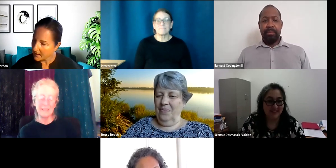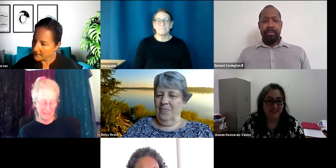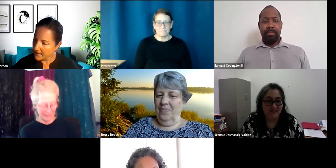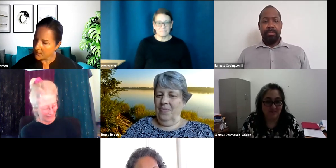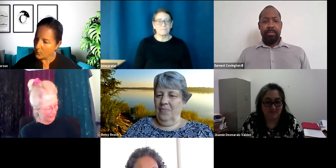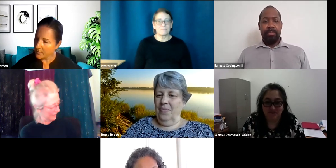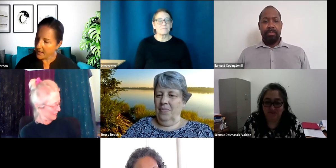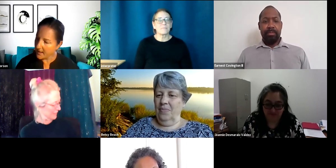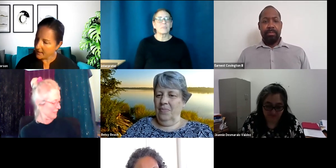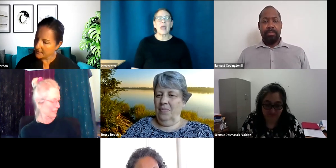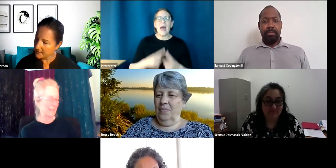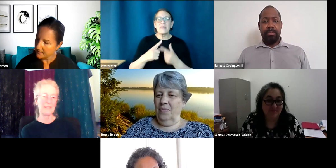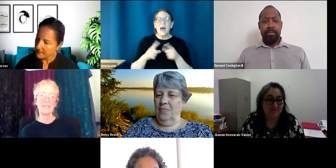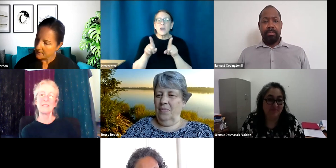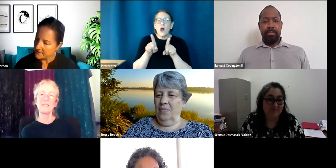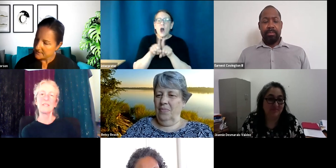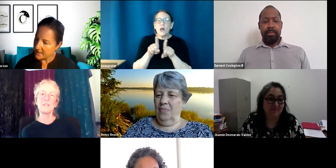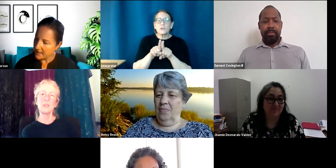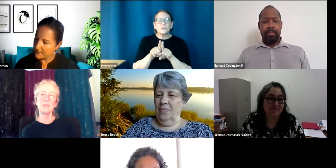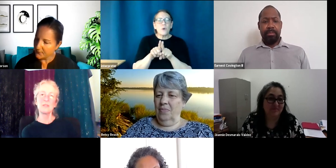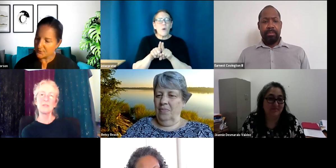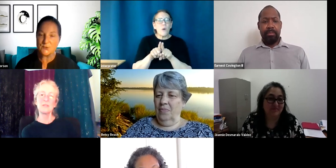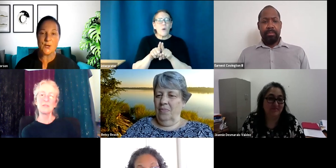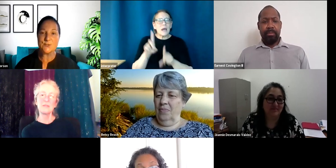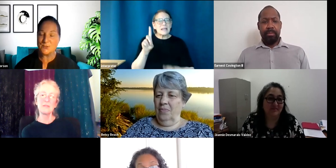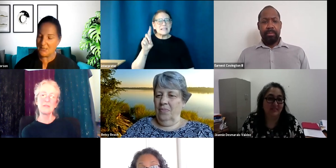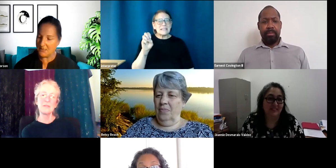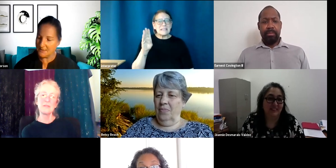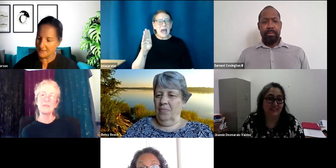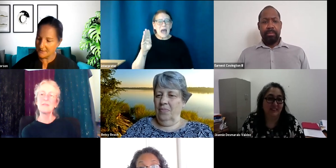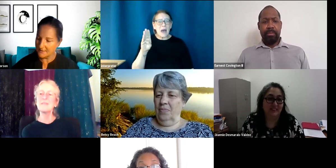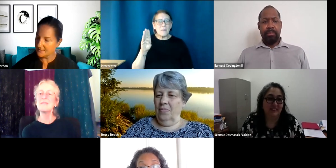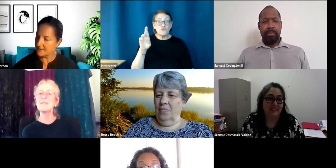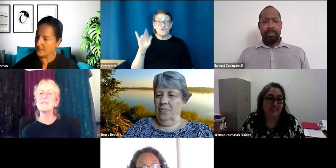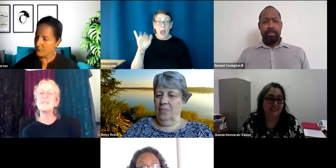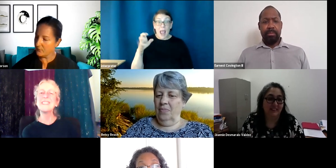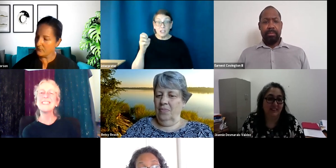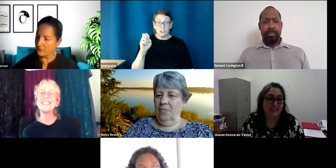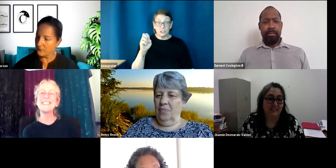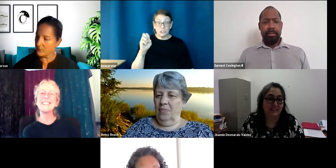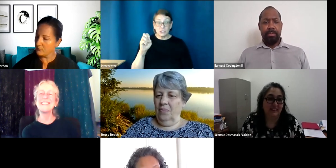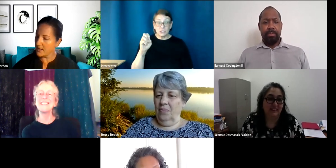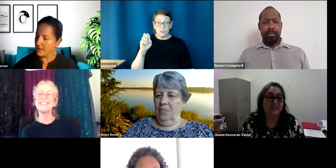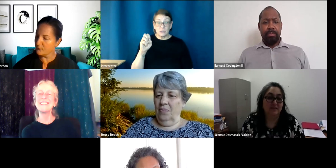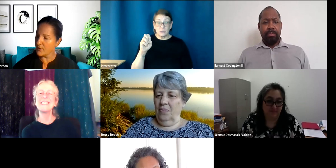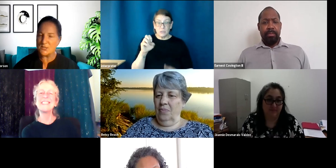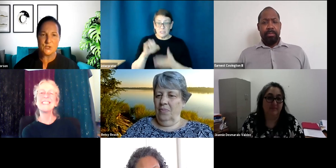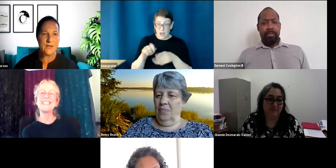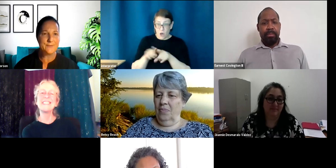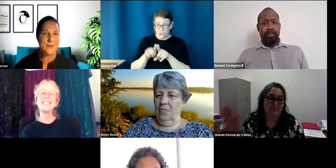And then we had Deb, which is also Jeannie. Deb. Rache. I